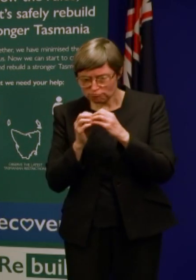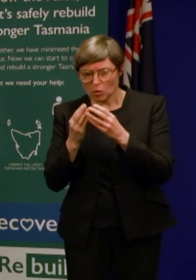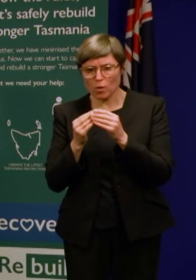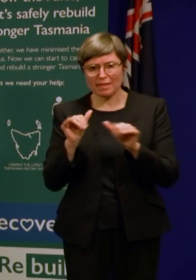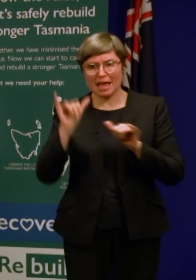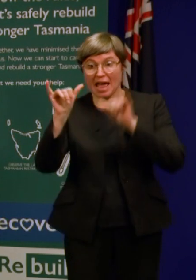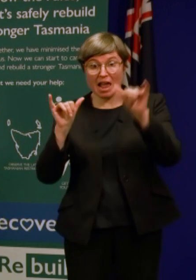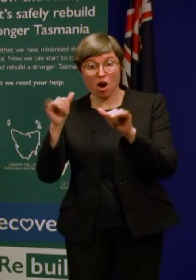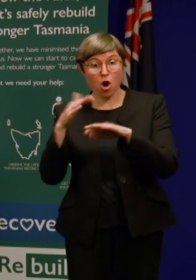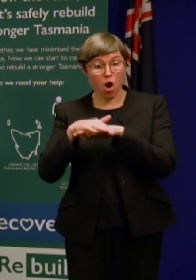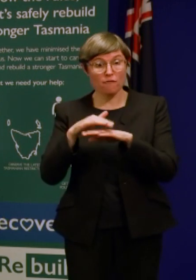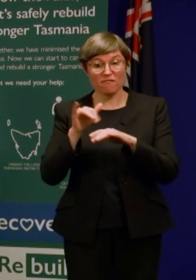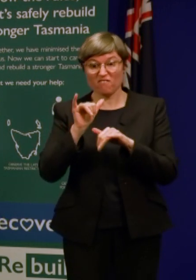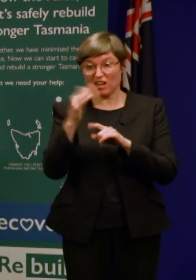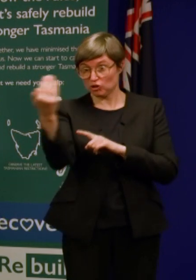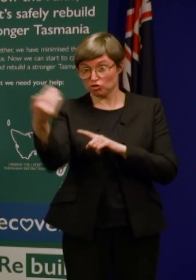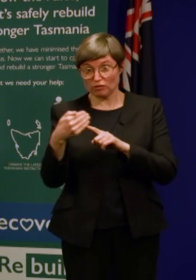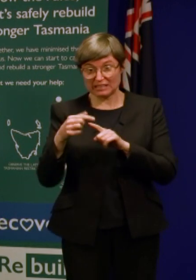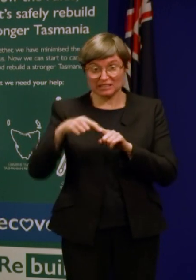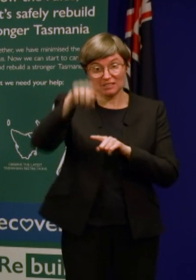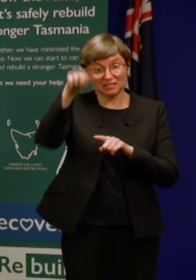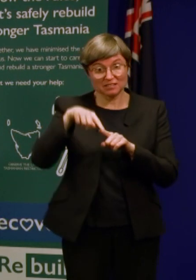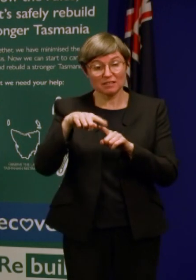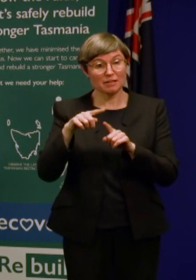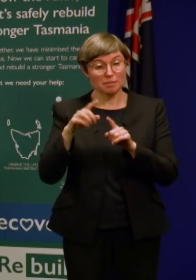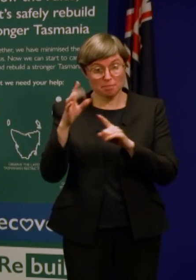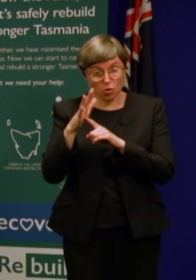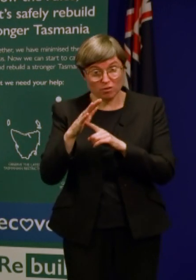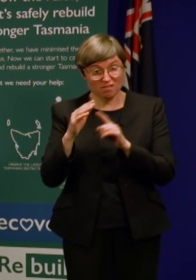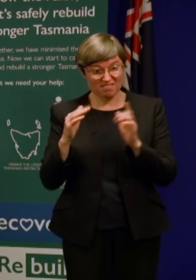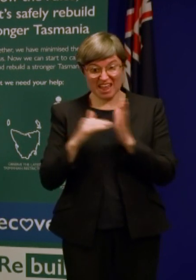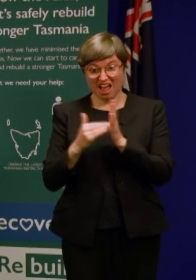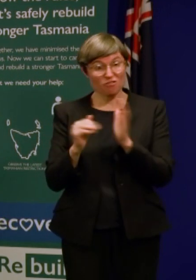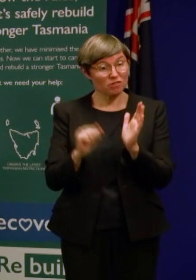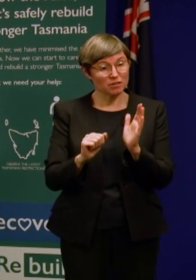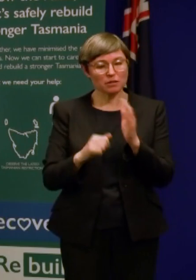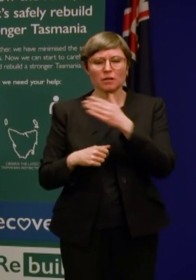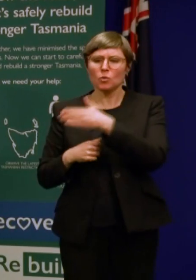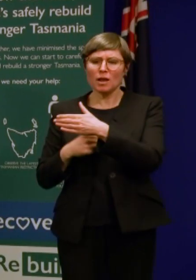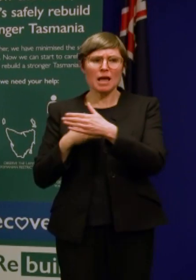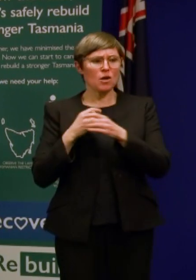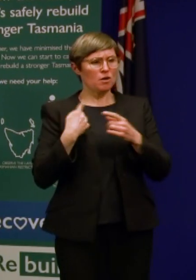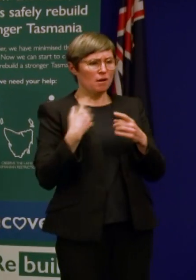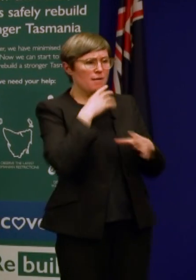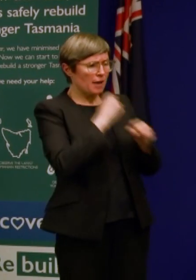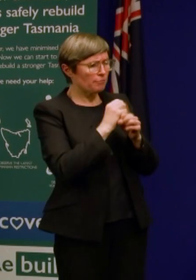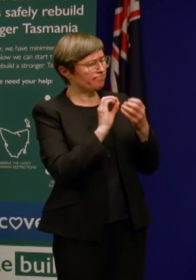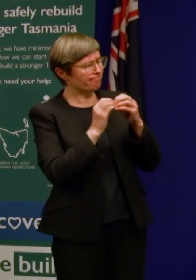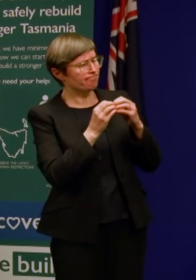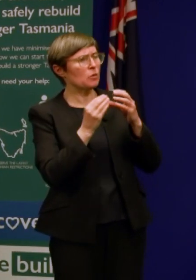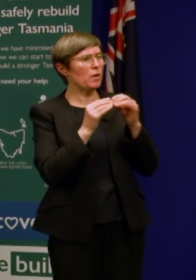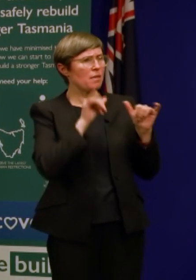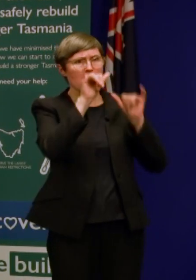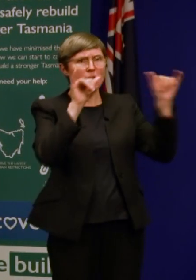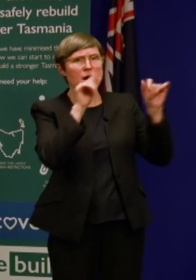quickly? Well, those discussions with airlines have been underway now for some time. I'm confident that should we open up to other